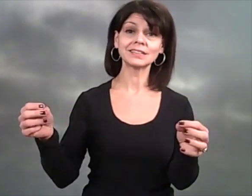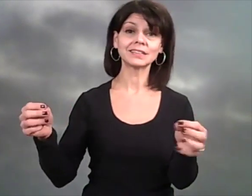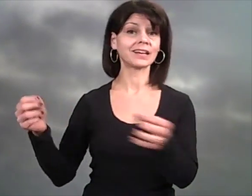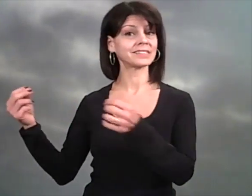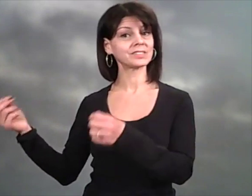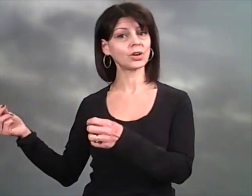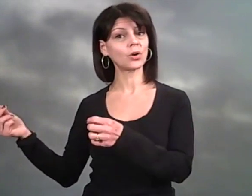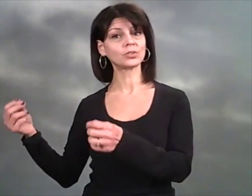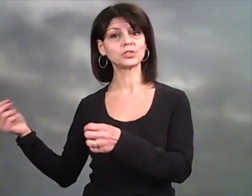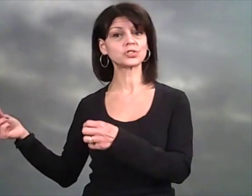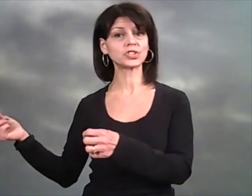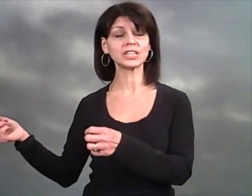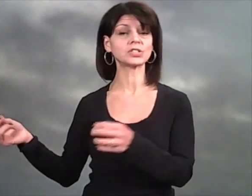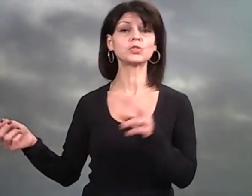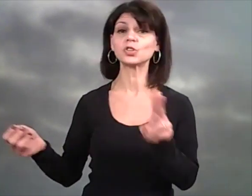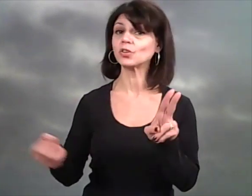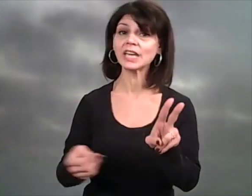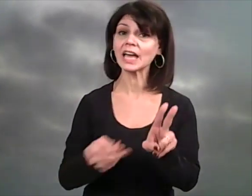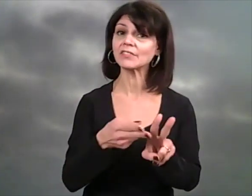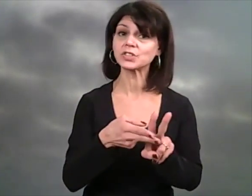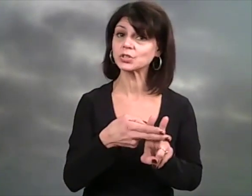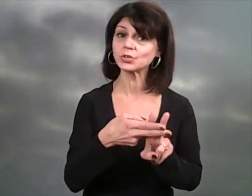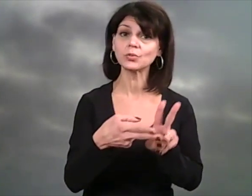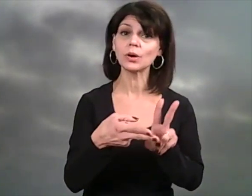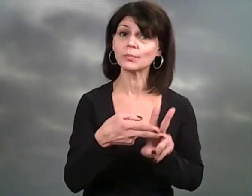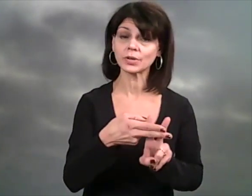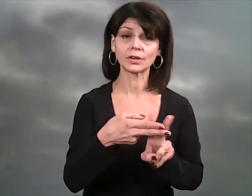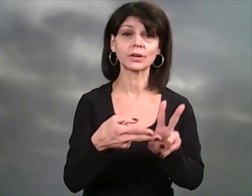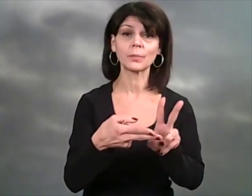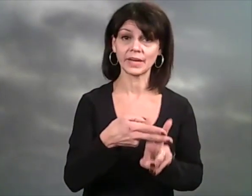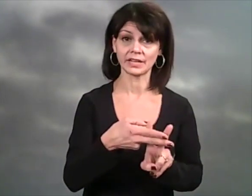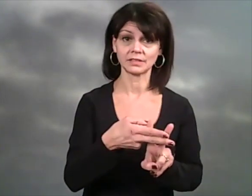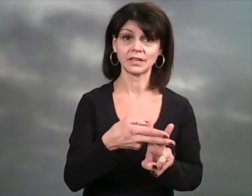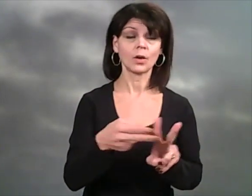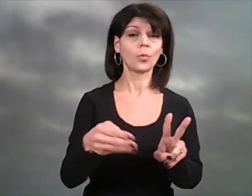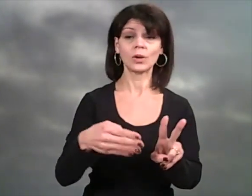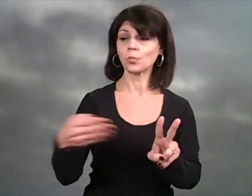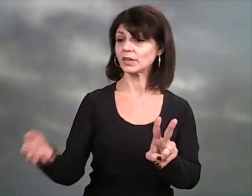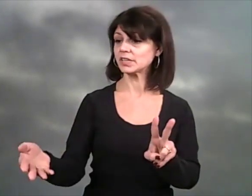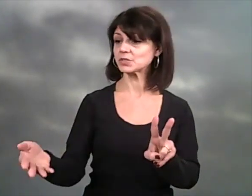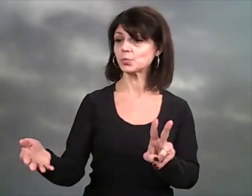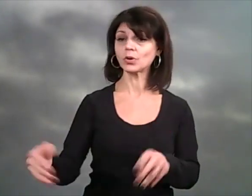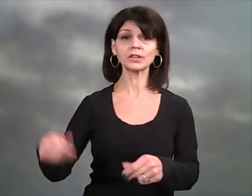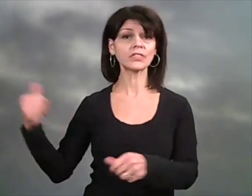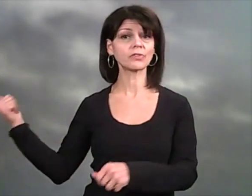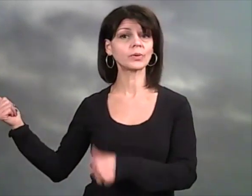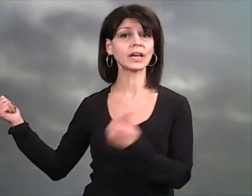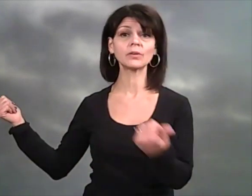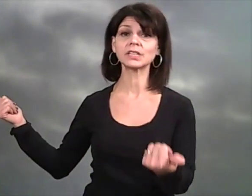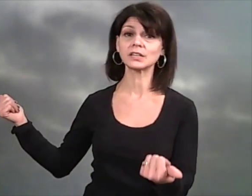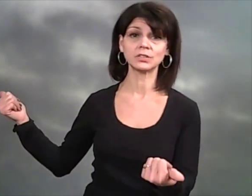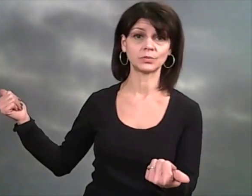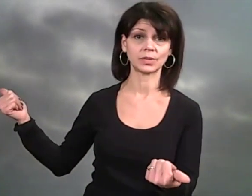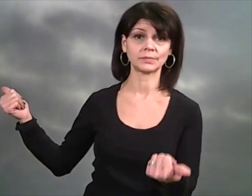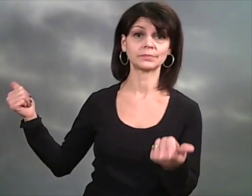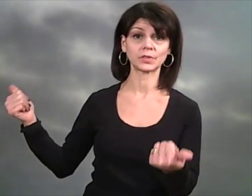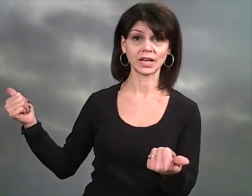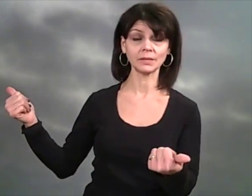linen closet to hold your sheets. You should only have two per bed. When one gets worn, throw it out, get a new one, okay?